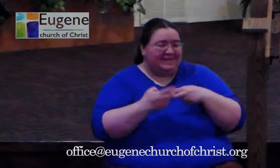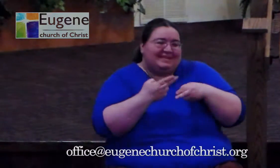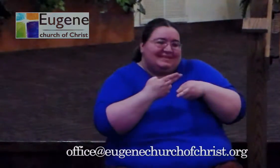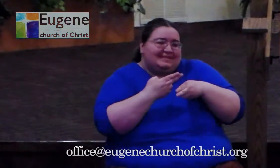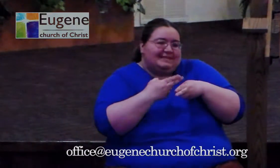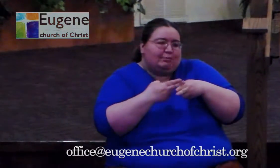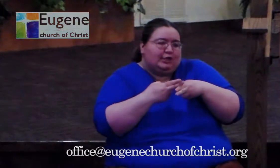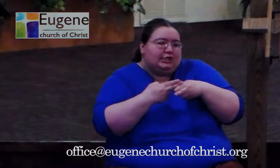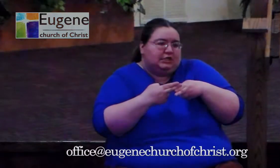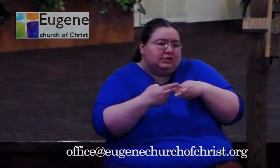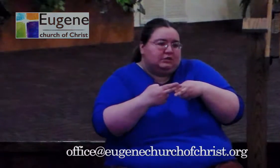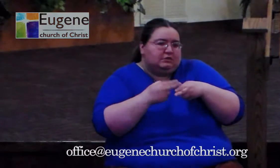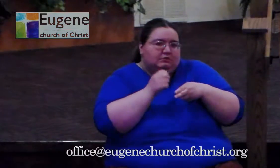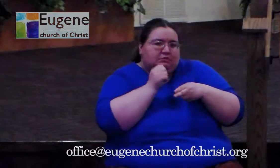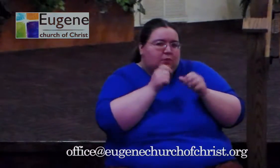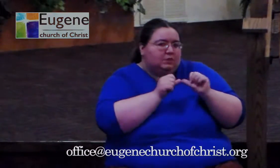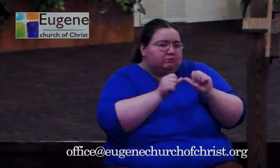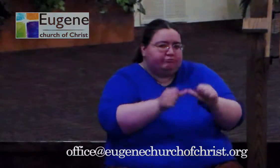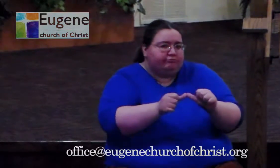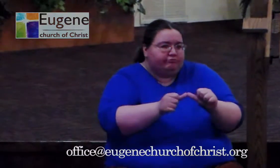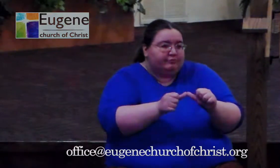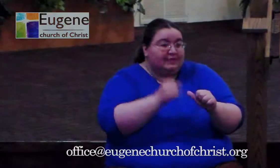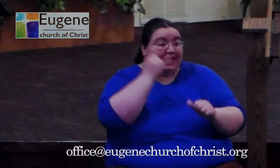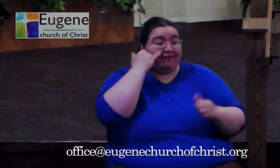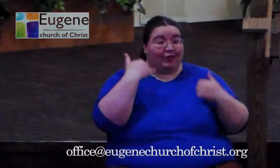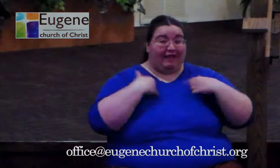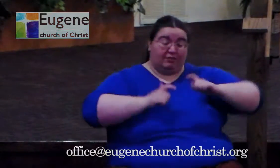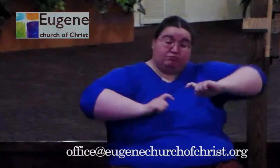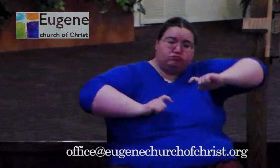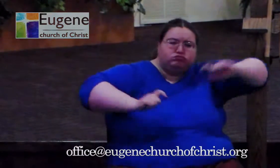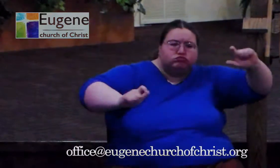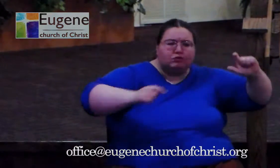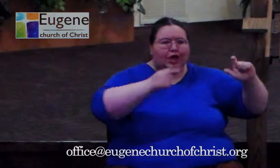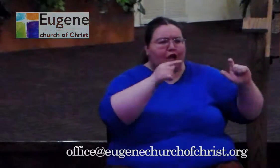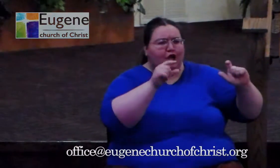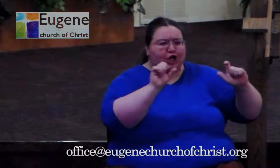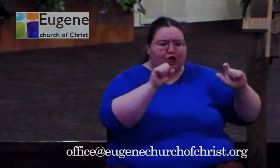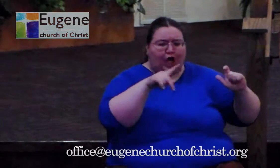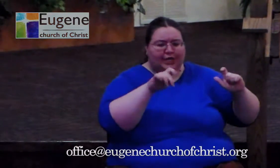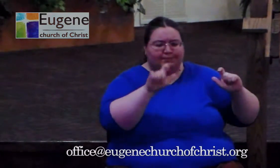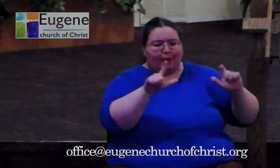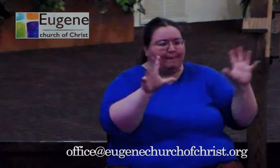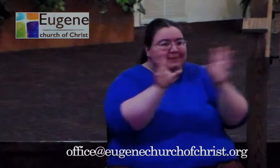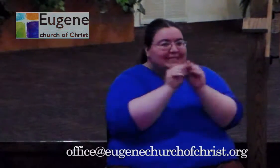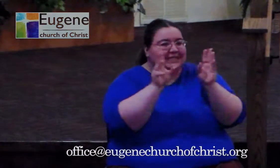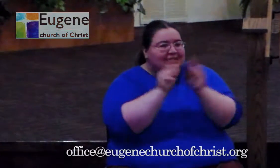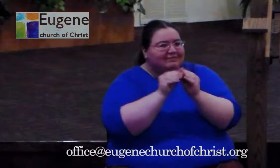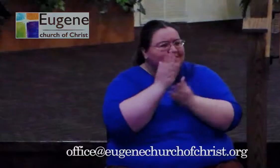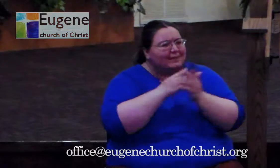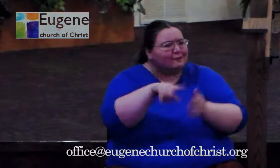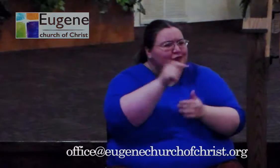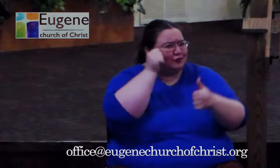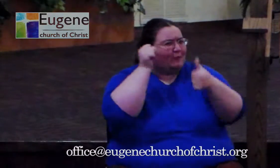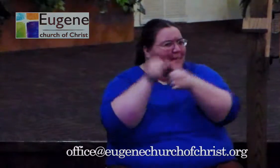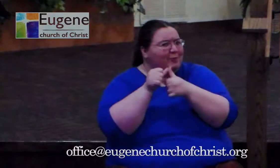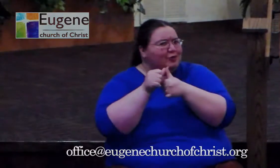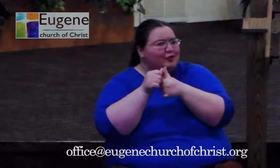Even if we have a huge gospel meeting, and some of you can remember those days, for those who did not grow up in the Church of Christ, this is what we call